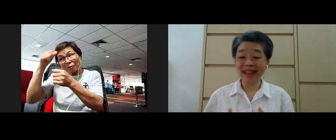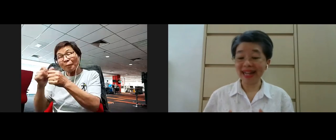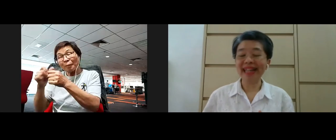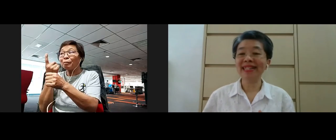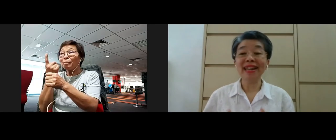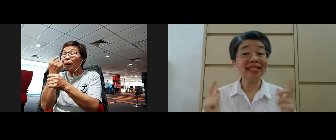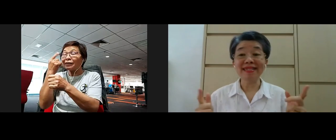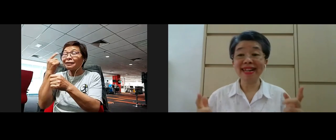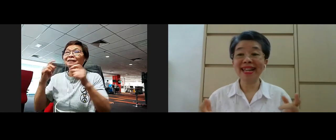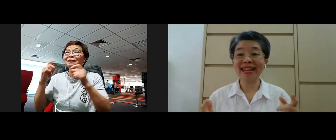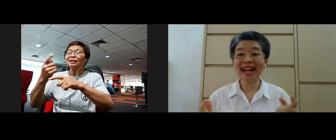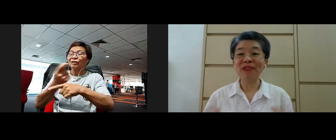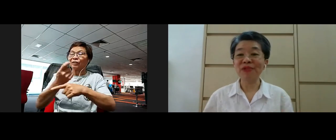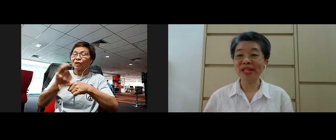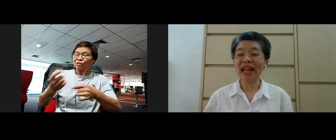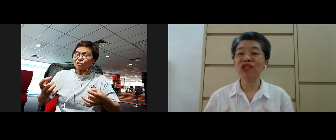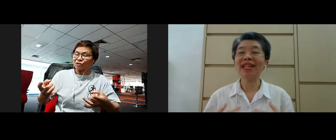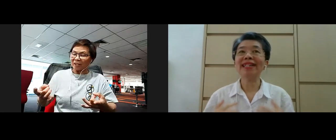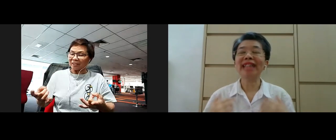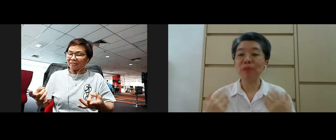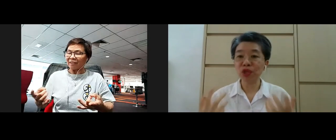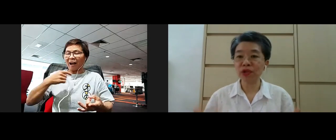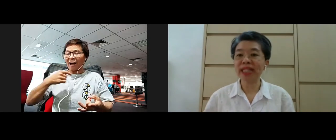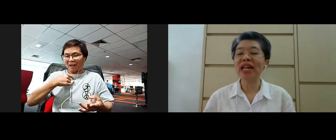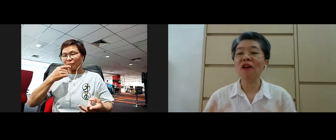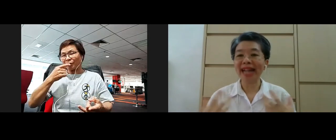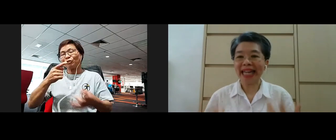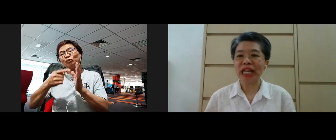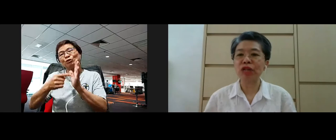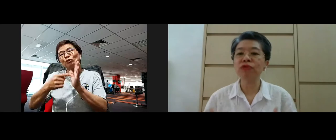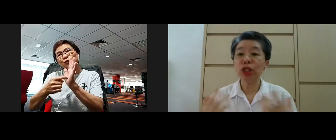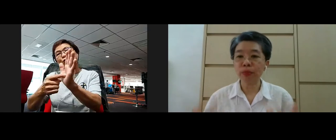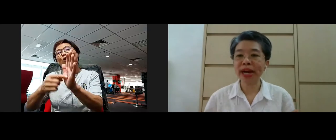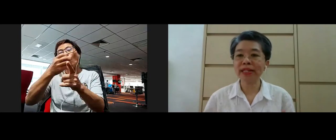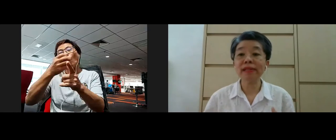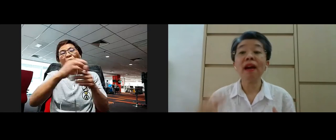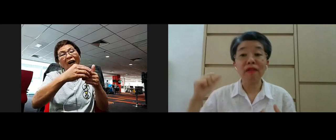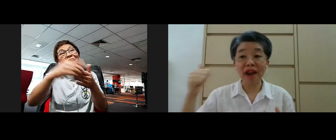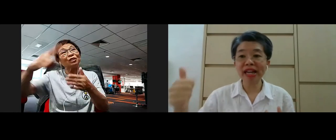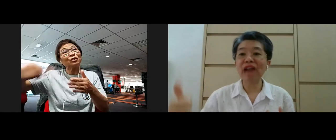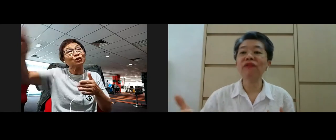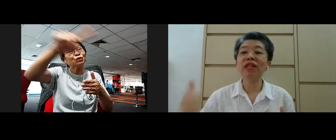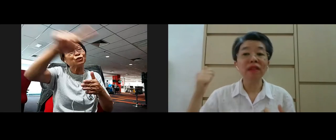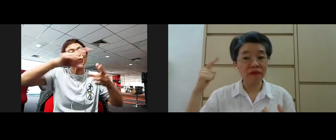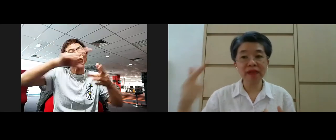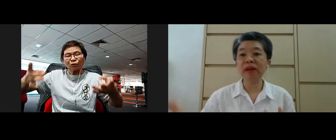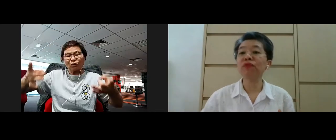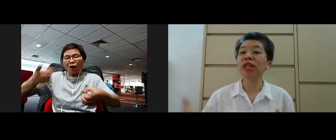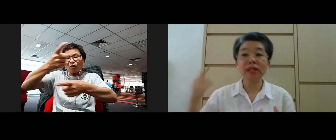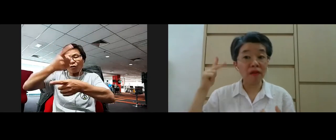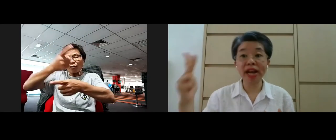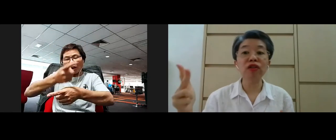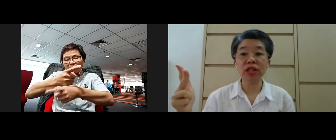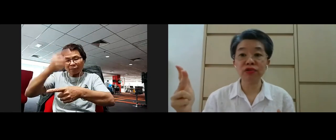exercise I guided literally I was actually demonstrating or guiding you to practice right effort right